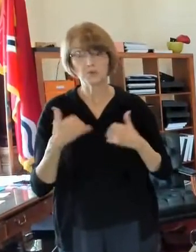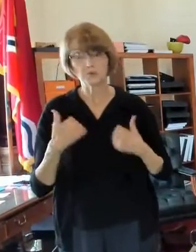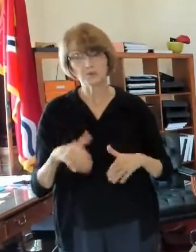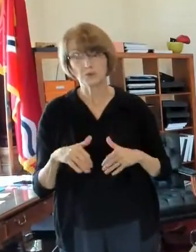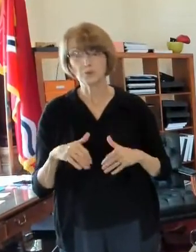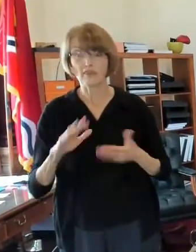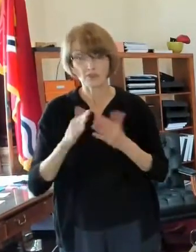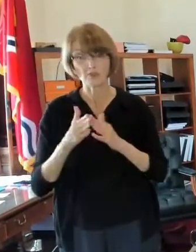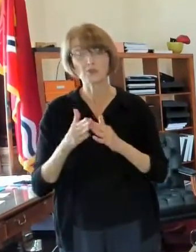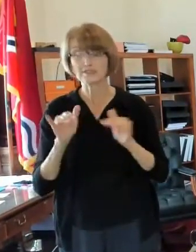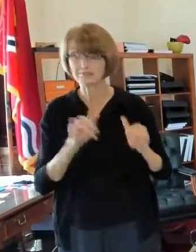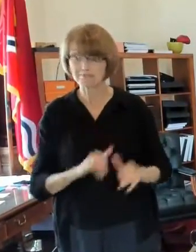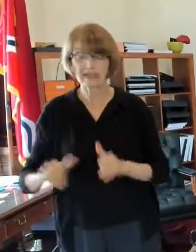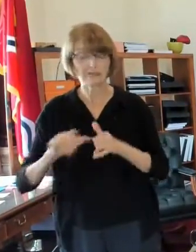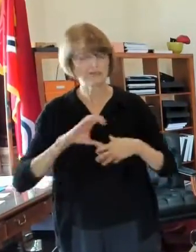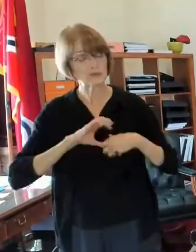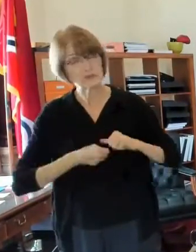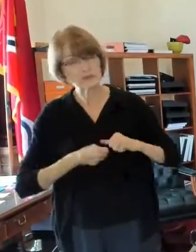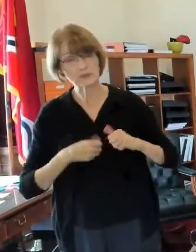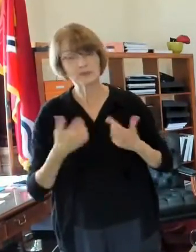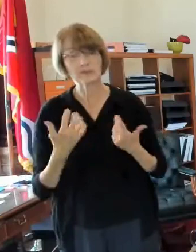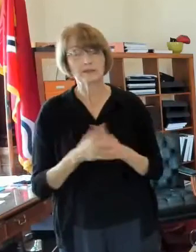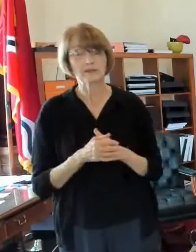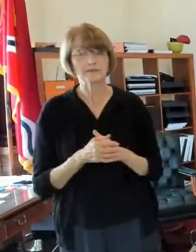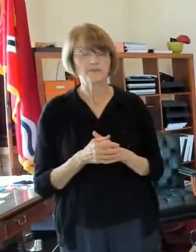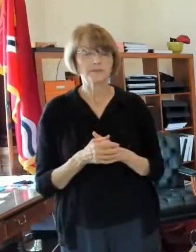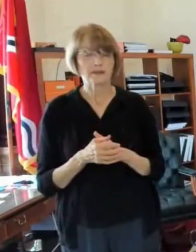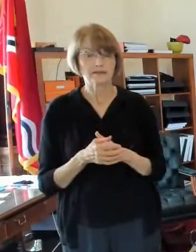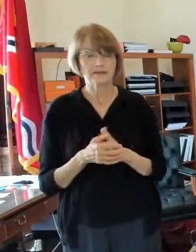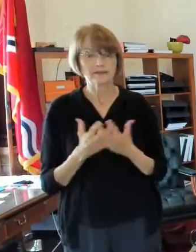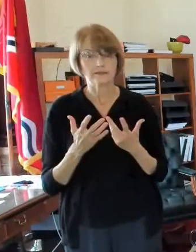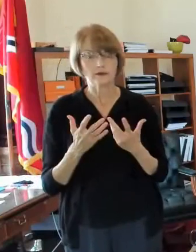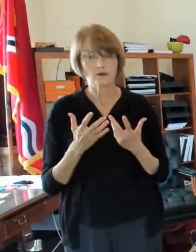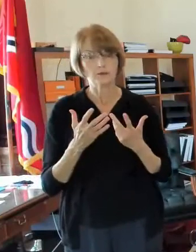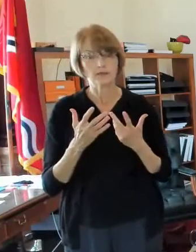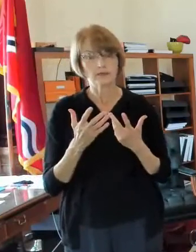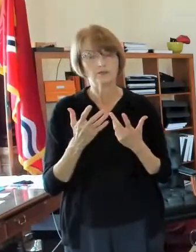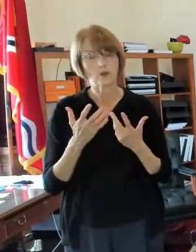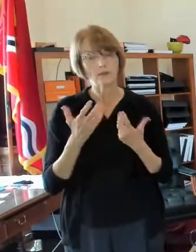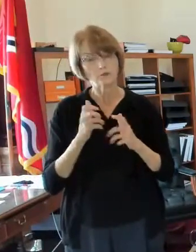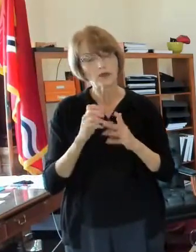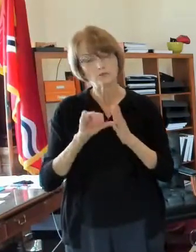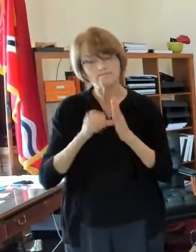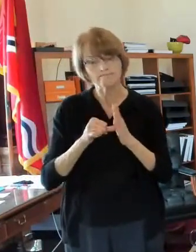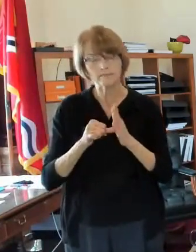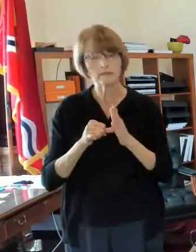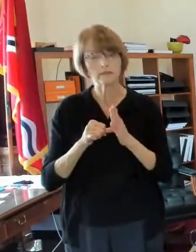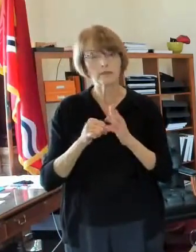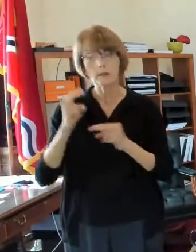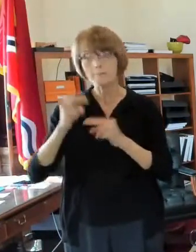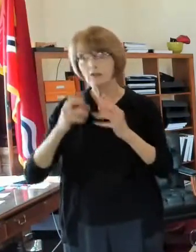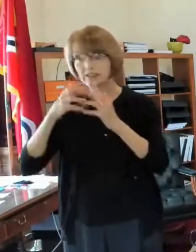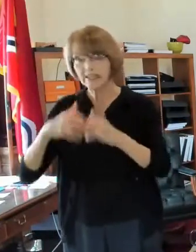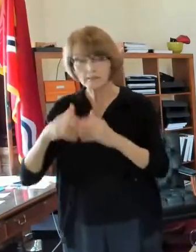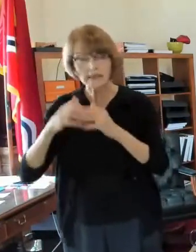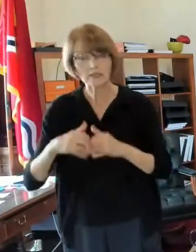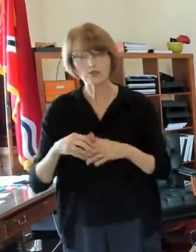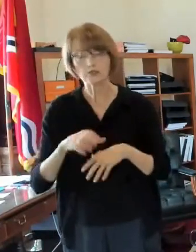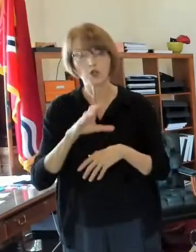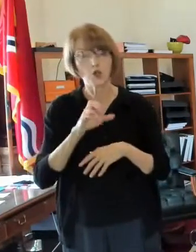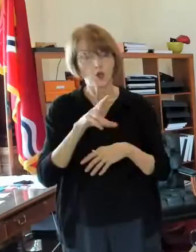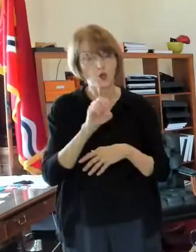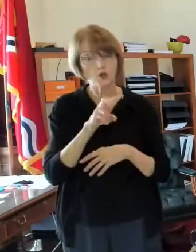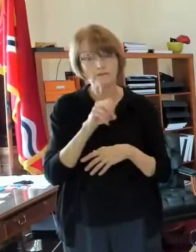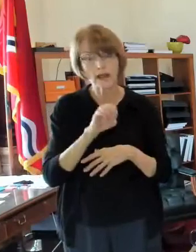community so that's how i guess i'm trying to tie together for you how things like building demolition and cure